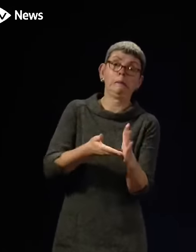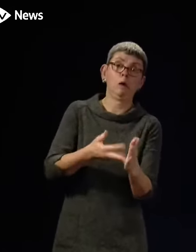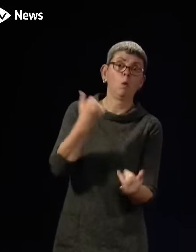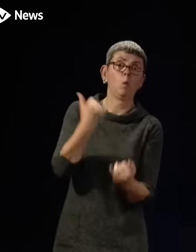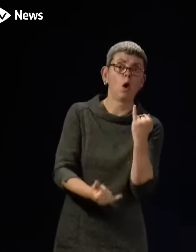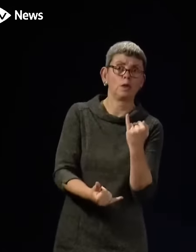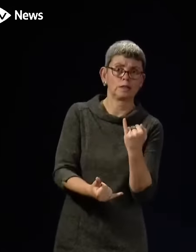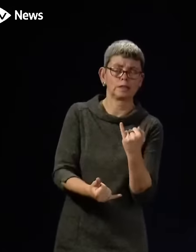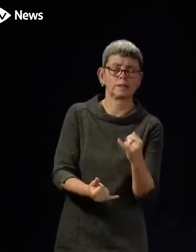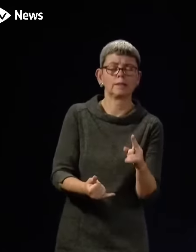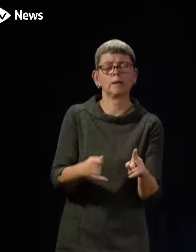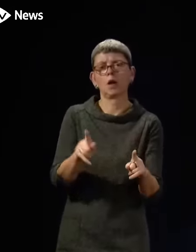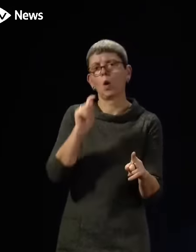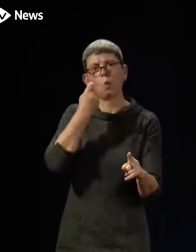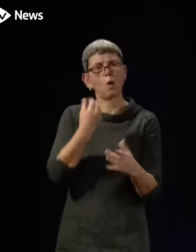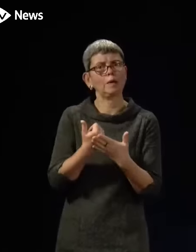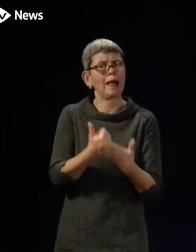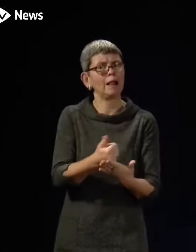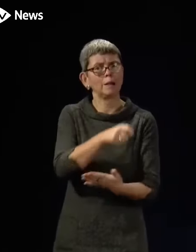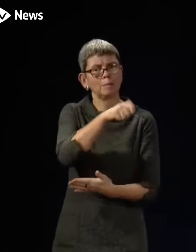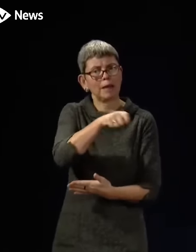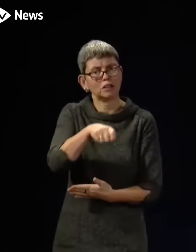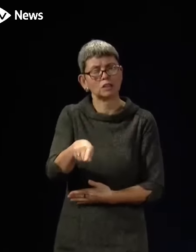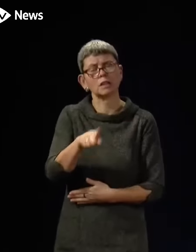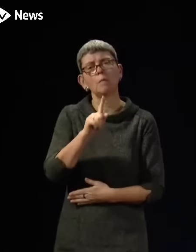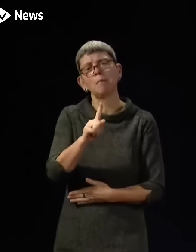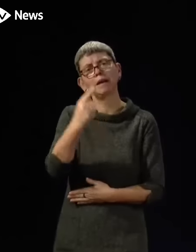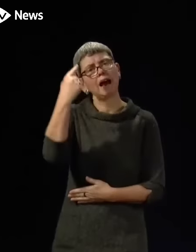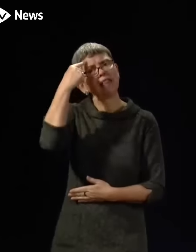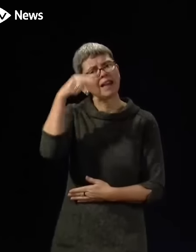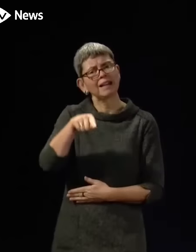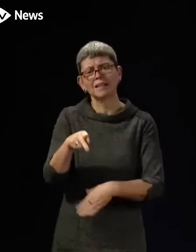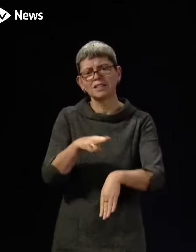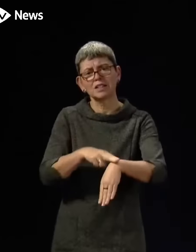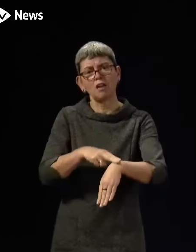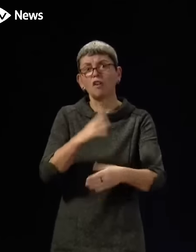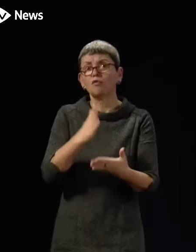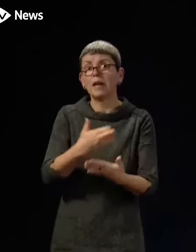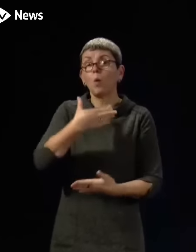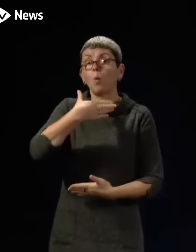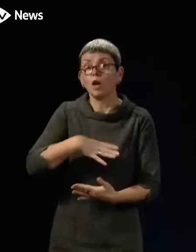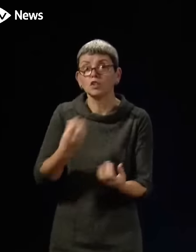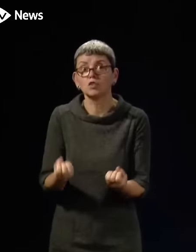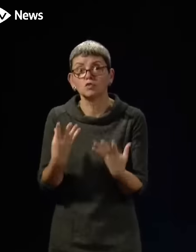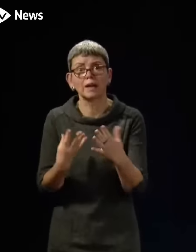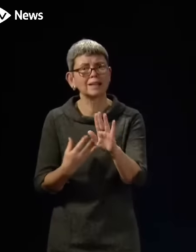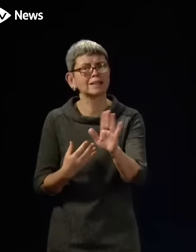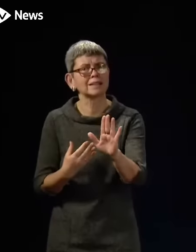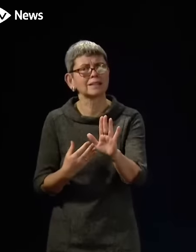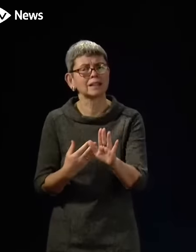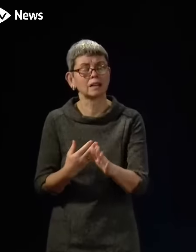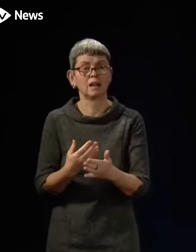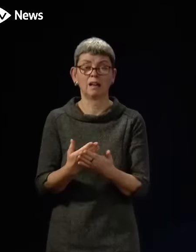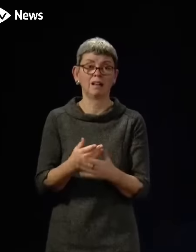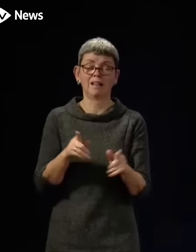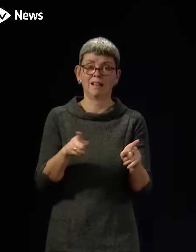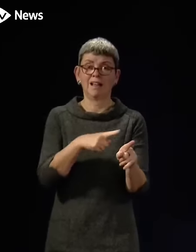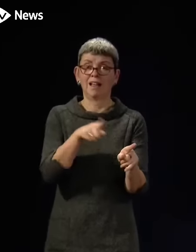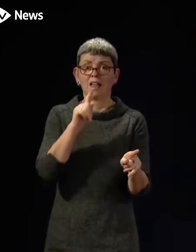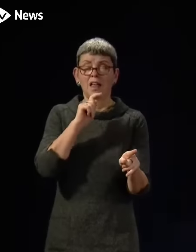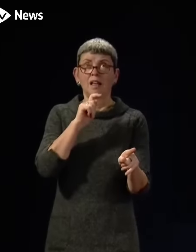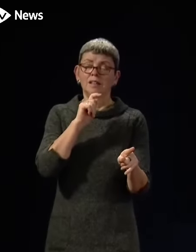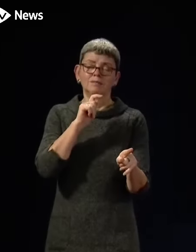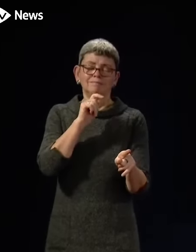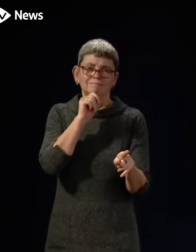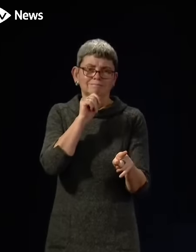patients, but I don't believe any member of the health service staff wants to take industrial action. They're not doing this because they want to. So